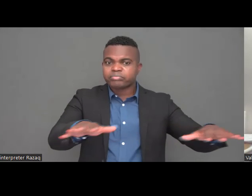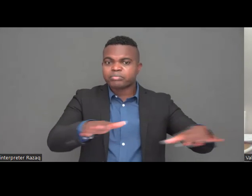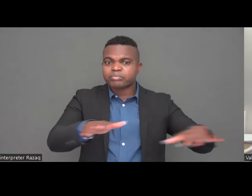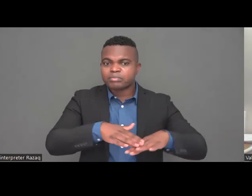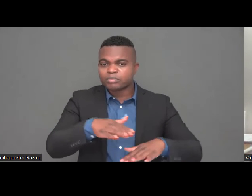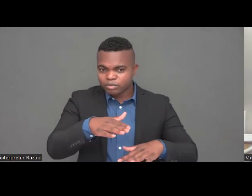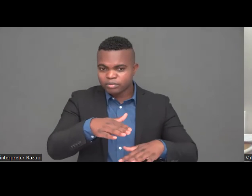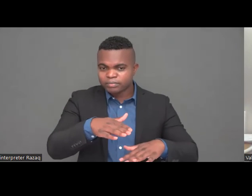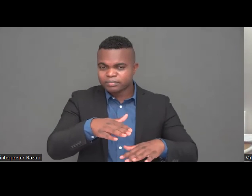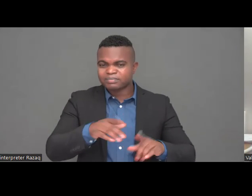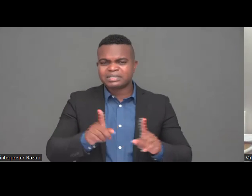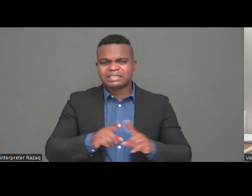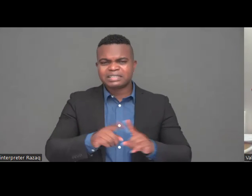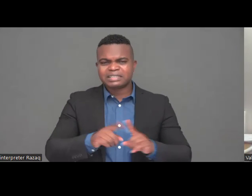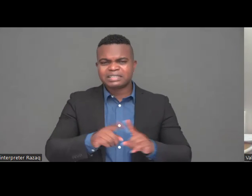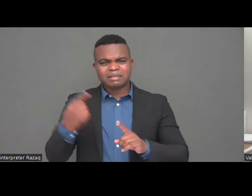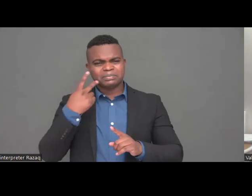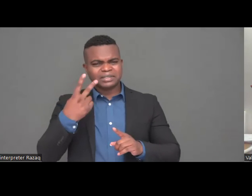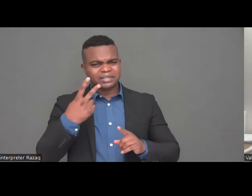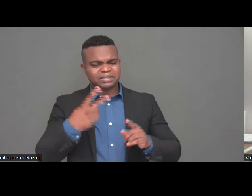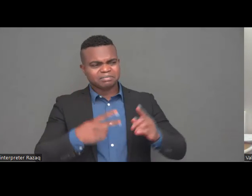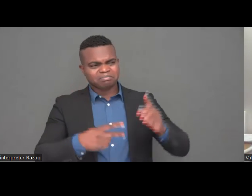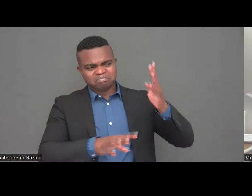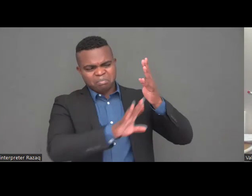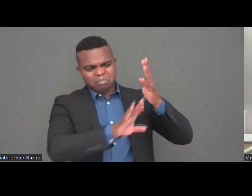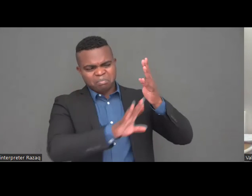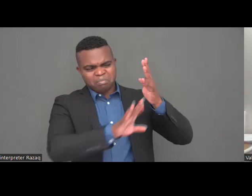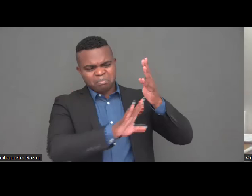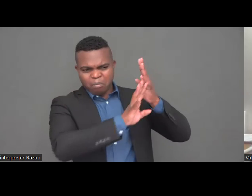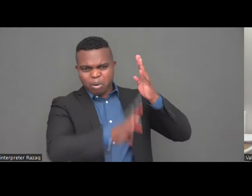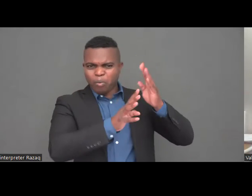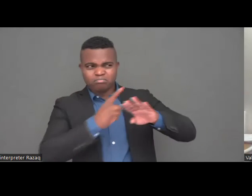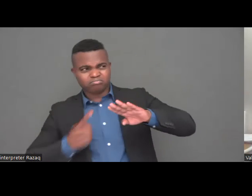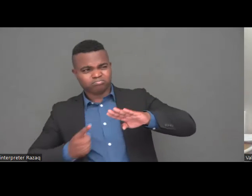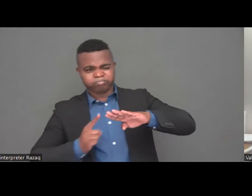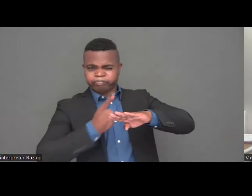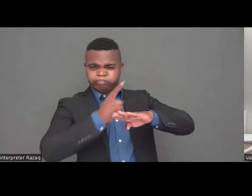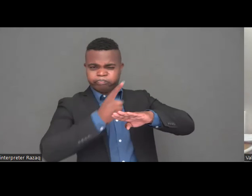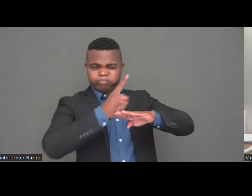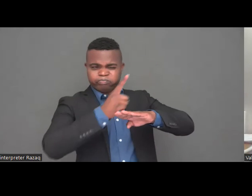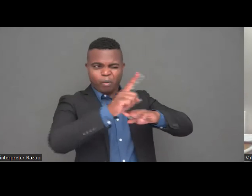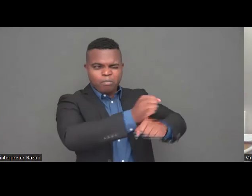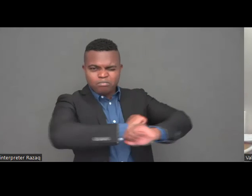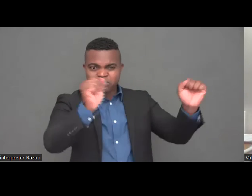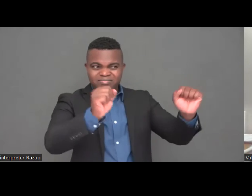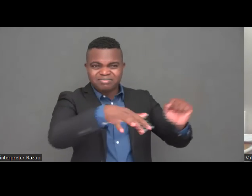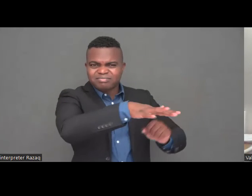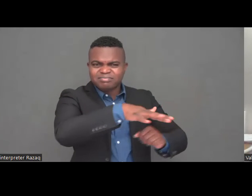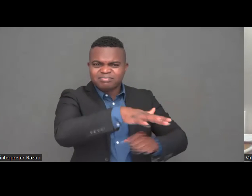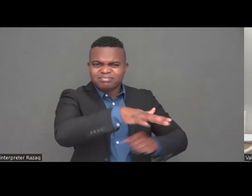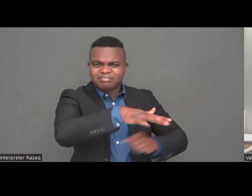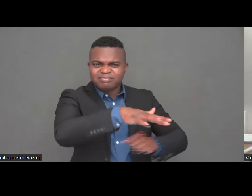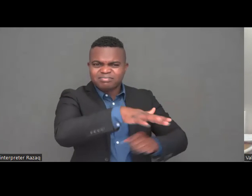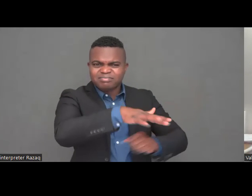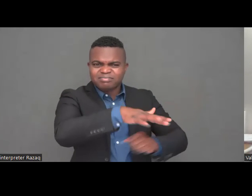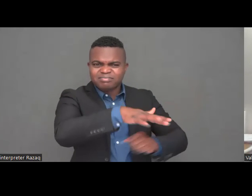this bomb is so deep that a soldier went down to the bottom and couldn't get out this is way bigger